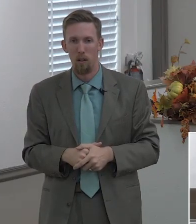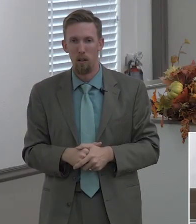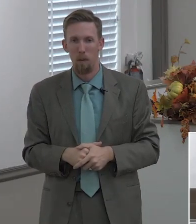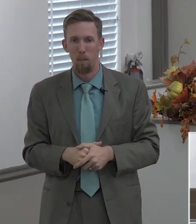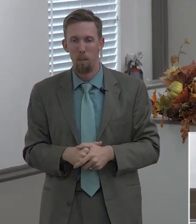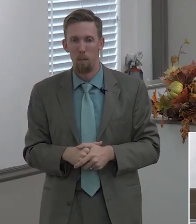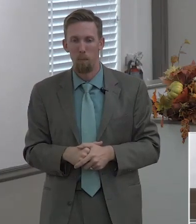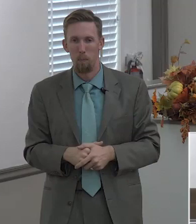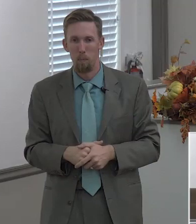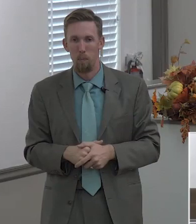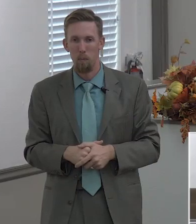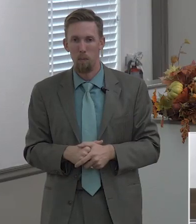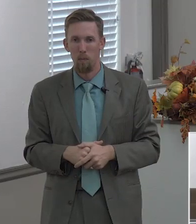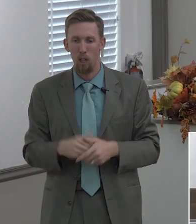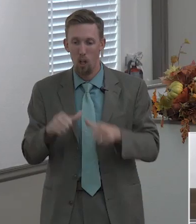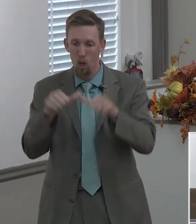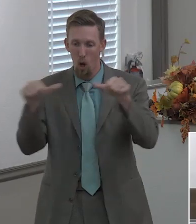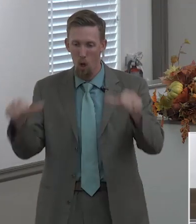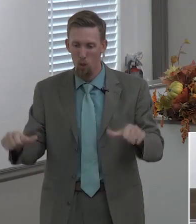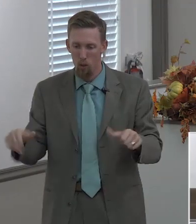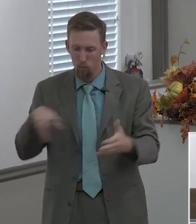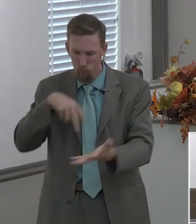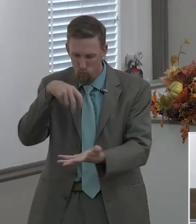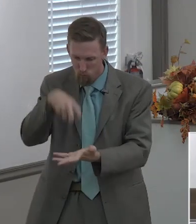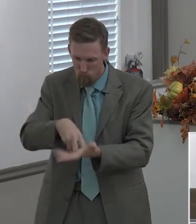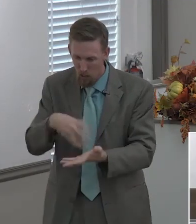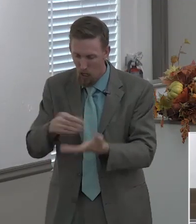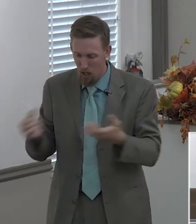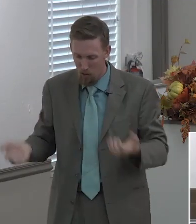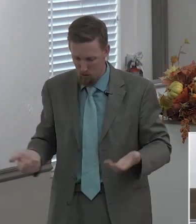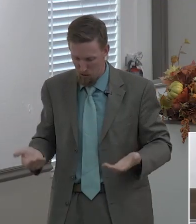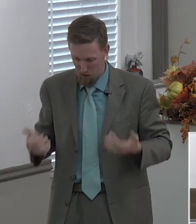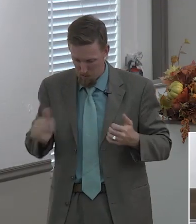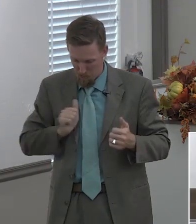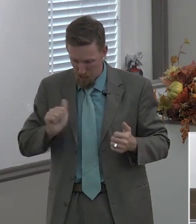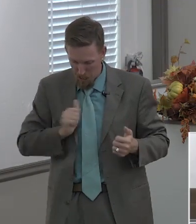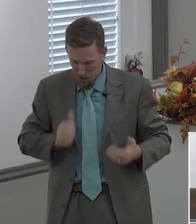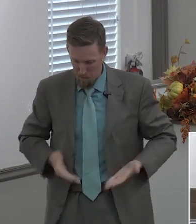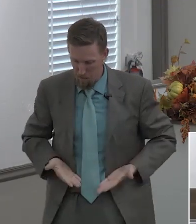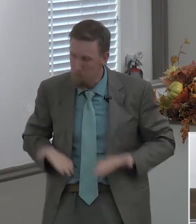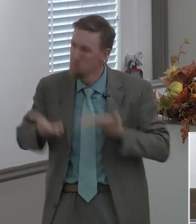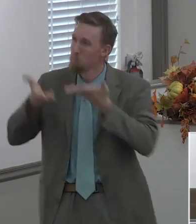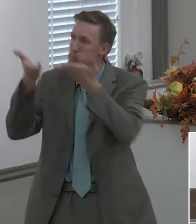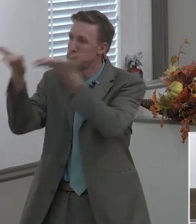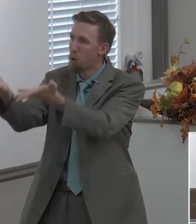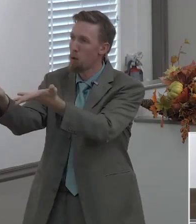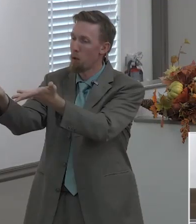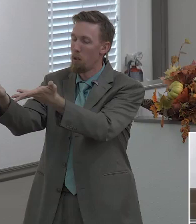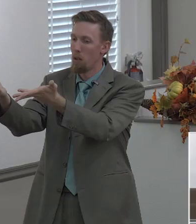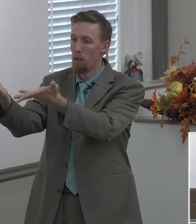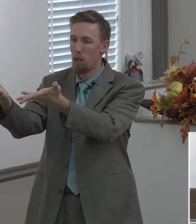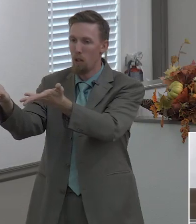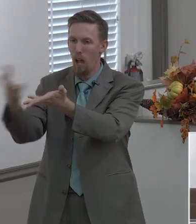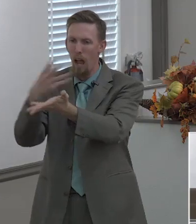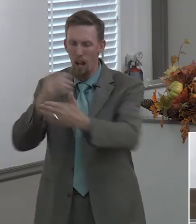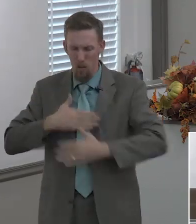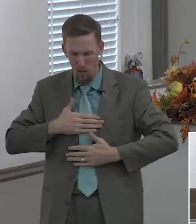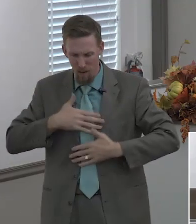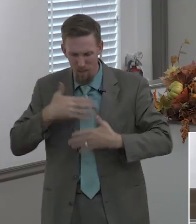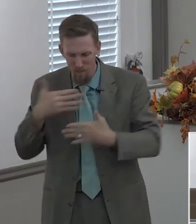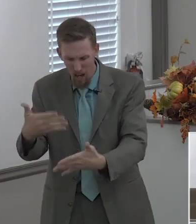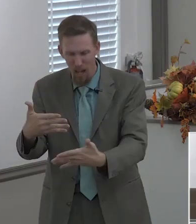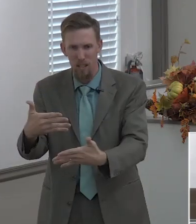an altar is where you go when you offer yourself an altar speaks of confession an altar